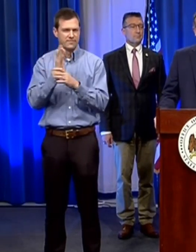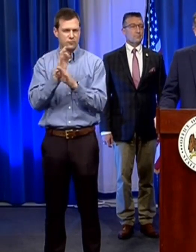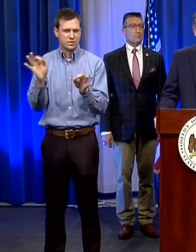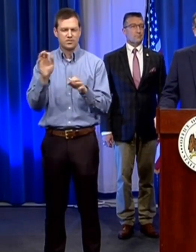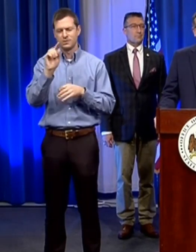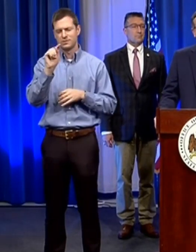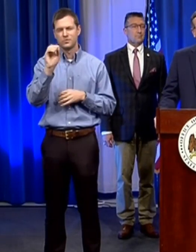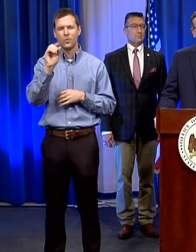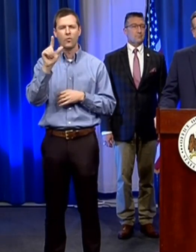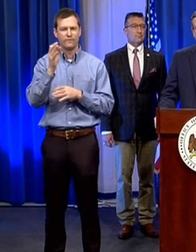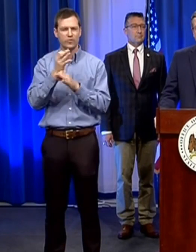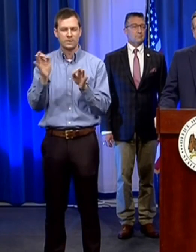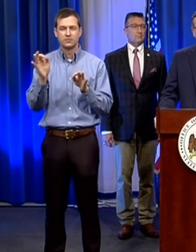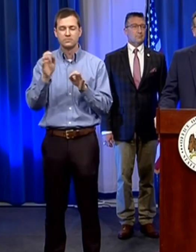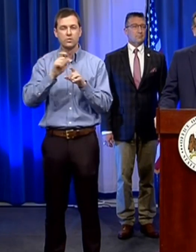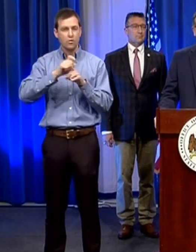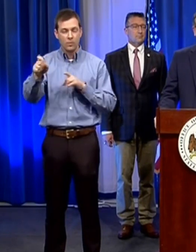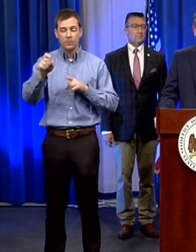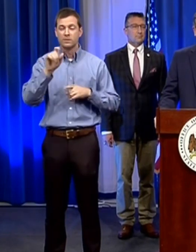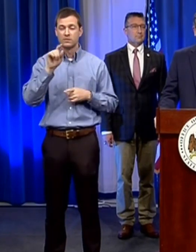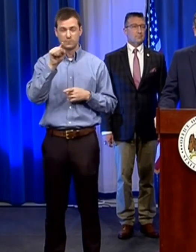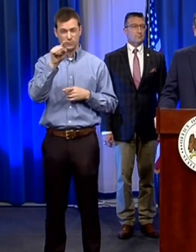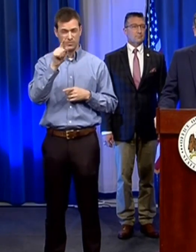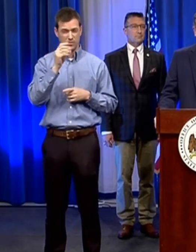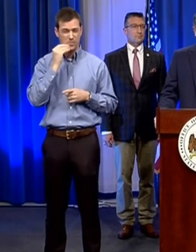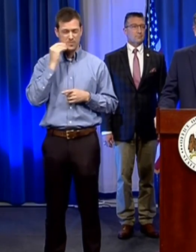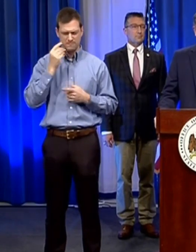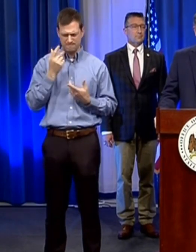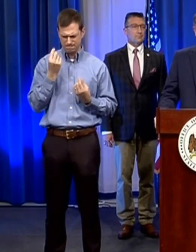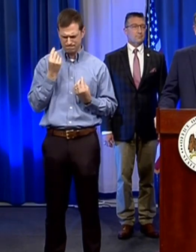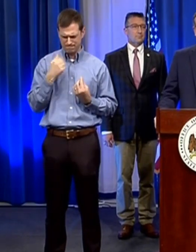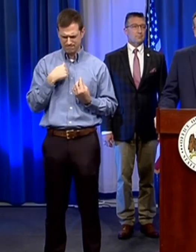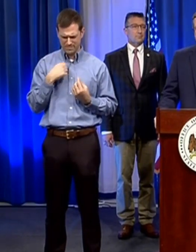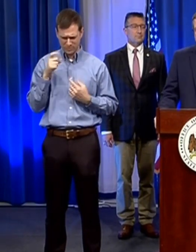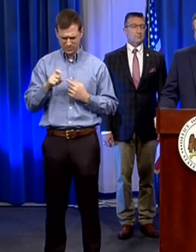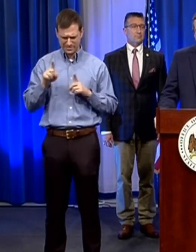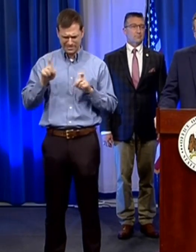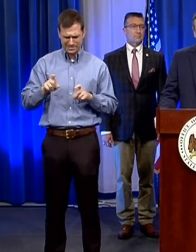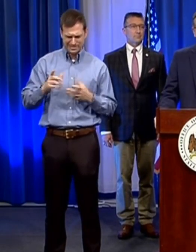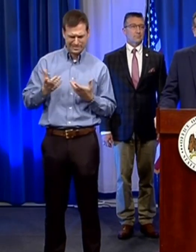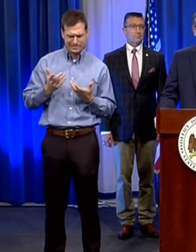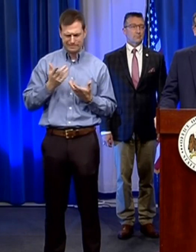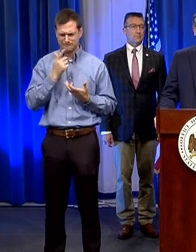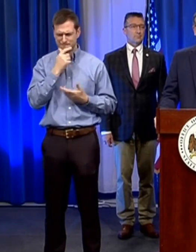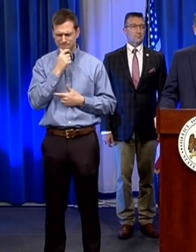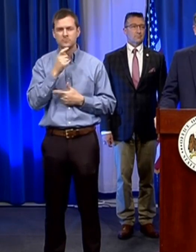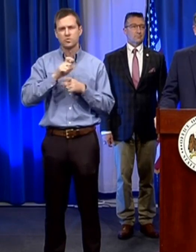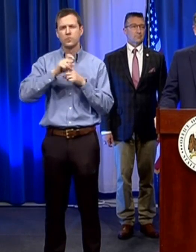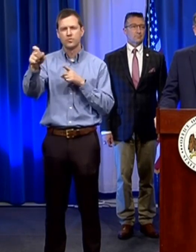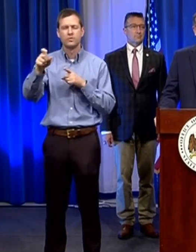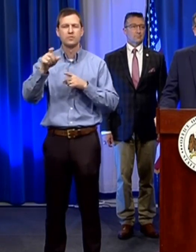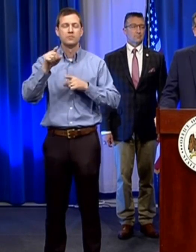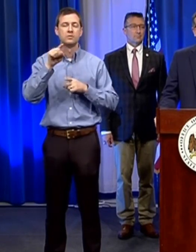hotline for people to call if they have questions about whether they need to seek testing this will put them in